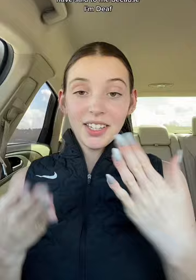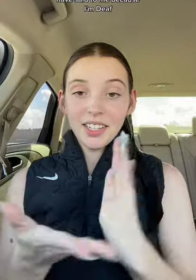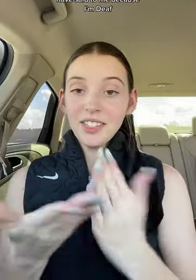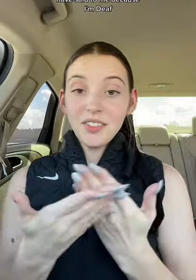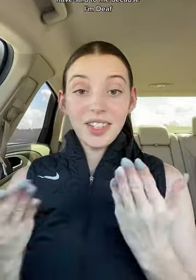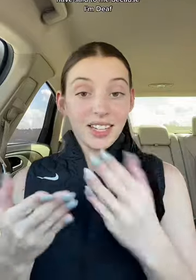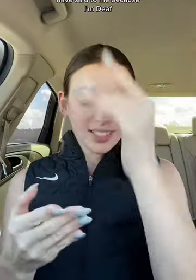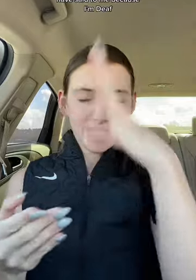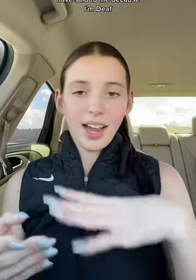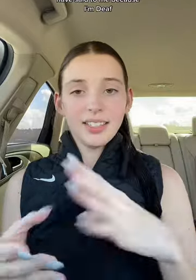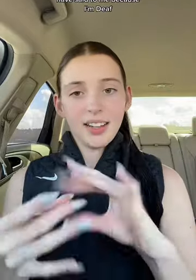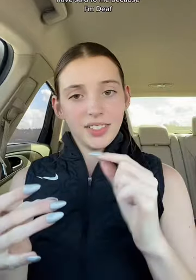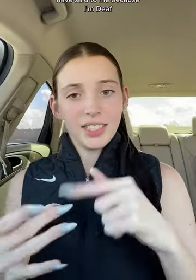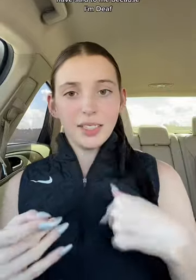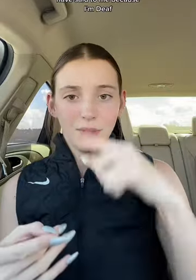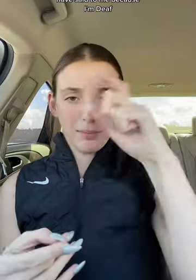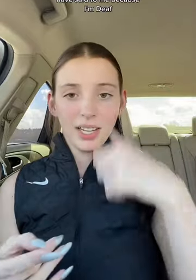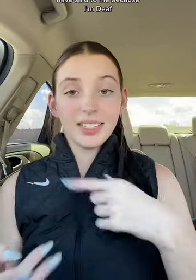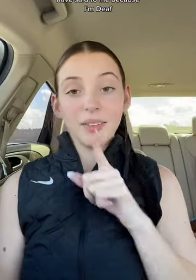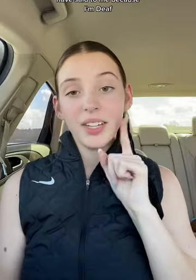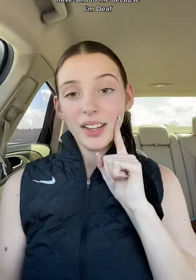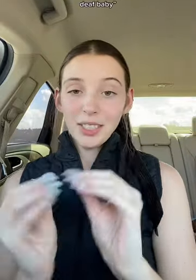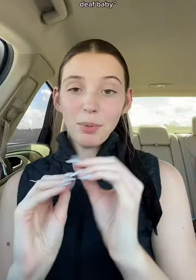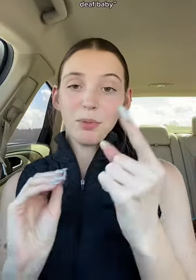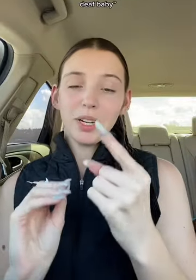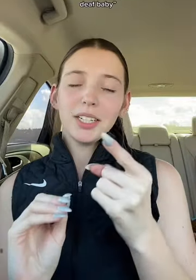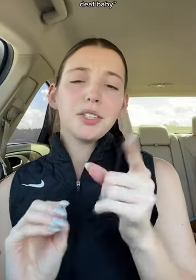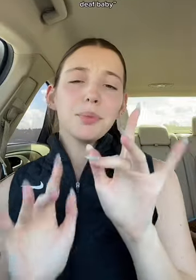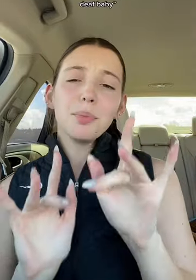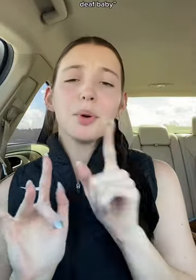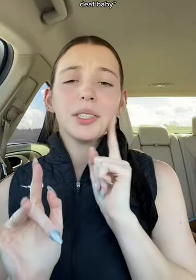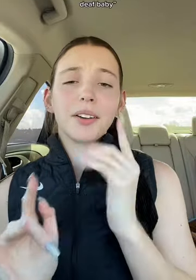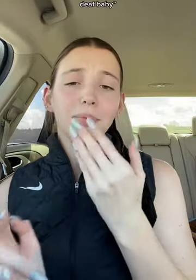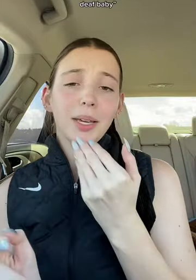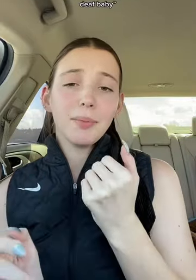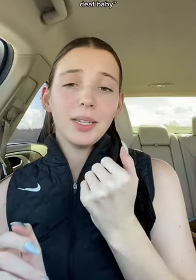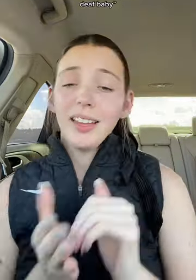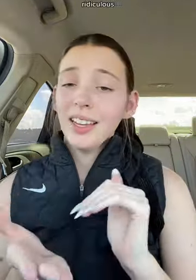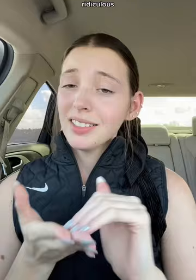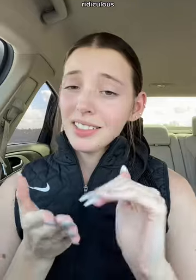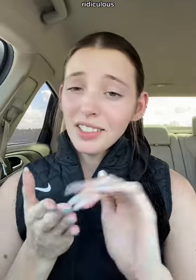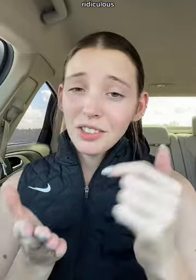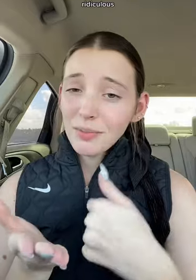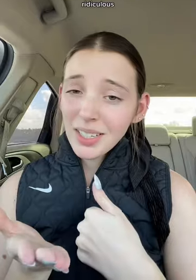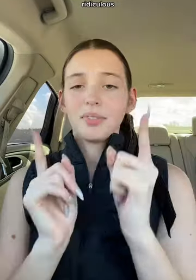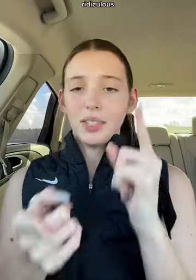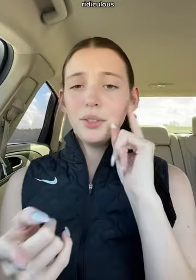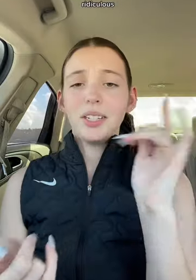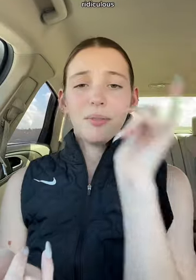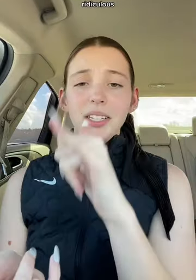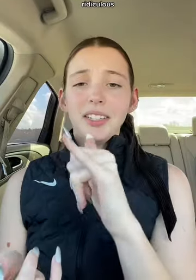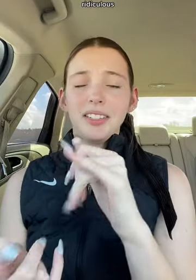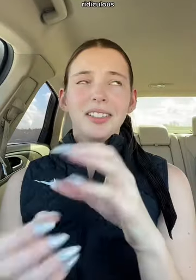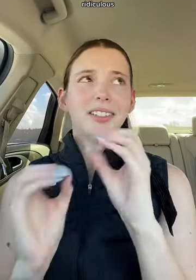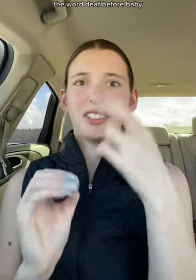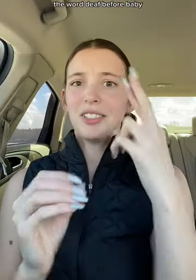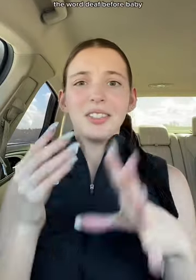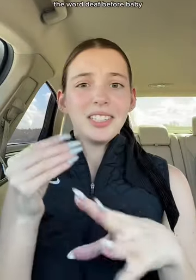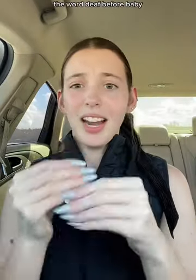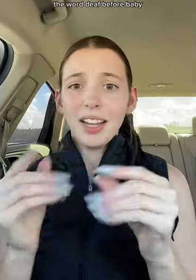Here's some things guys have said to me because I'm deaf. Number one, you poor deaf baby. Excuse me? You sound ridiculous. There's no reason to add